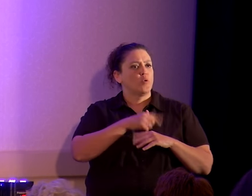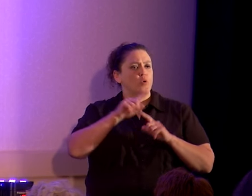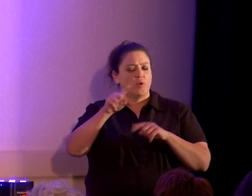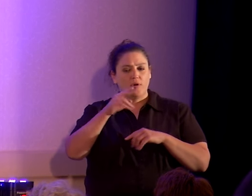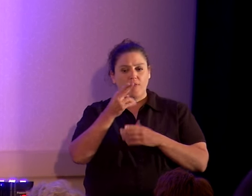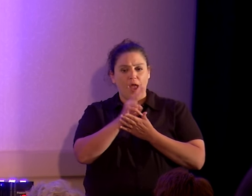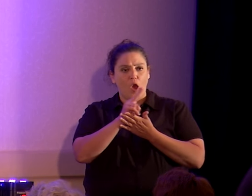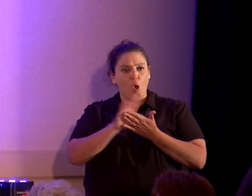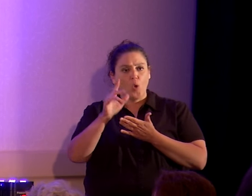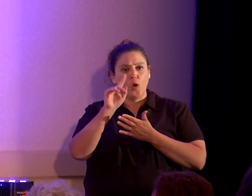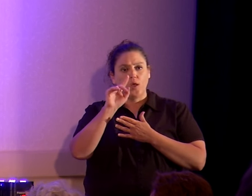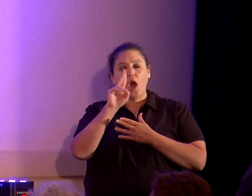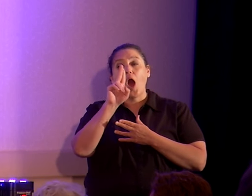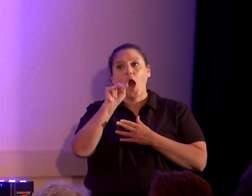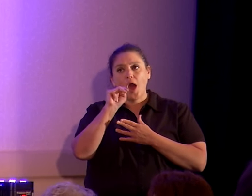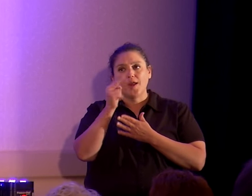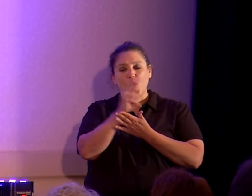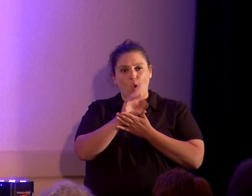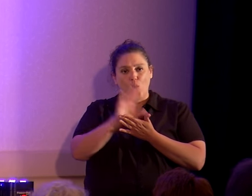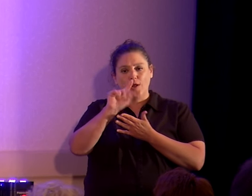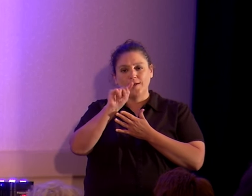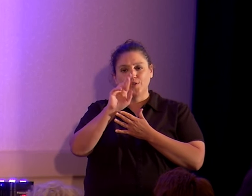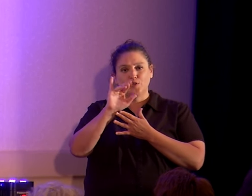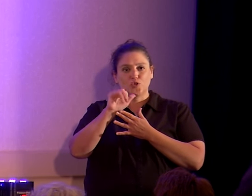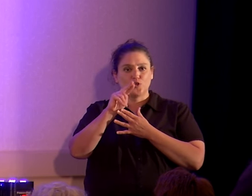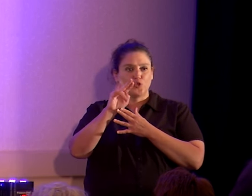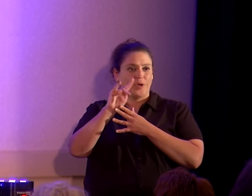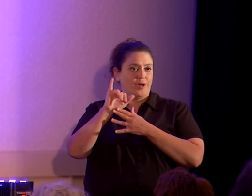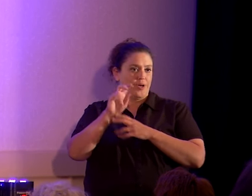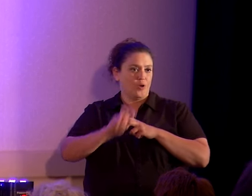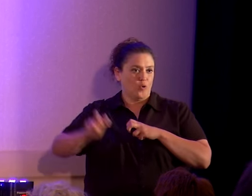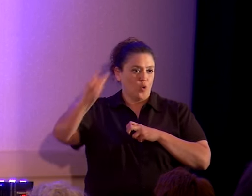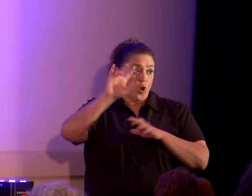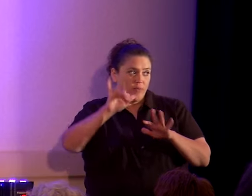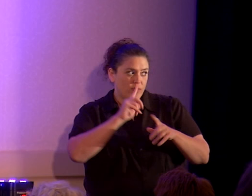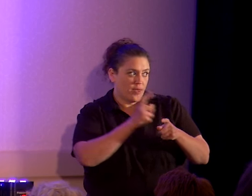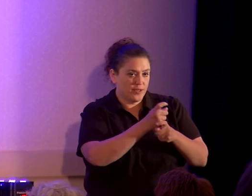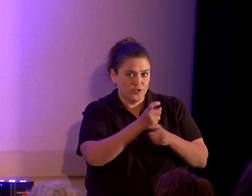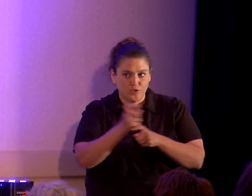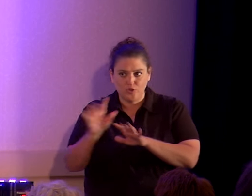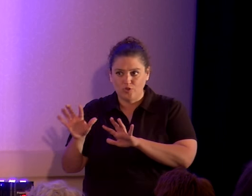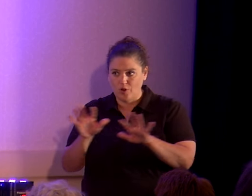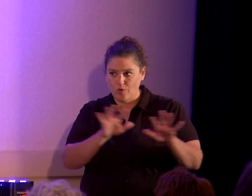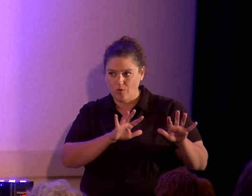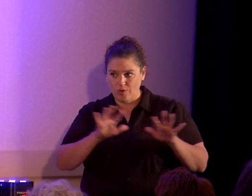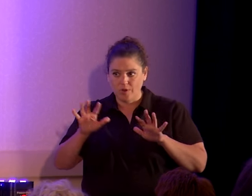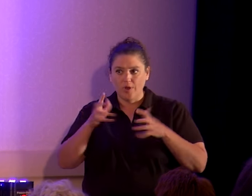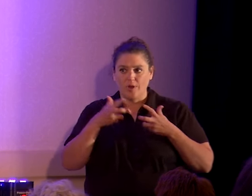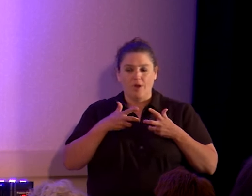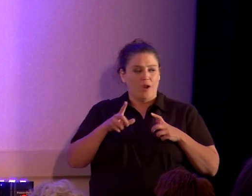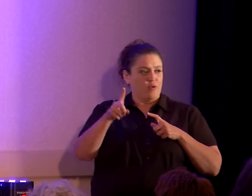which is a joke, by the way. Because nobody wanted to be like Horseman's 9, 10, and 11.